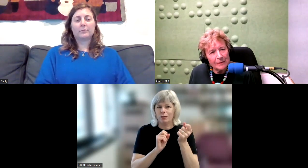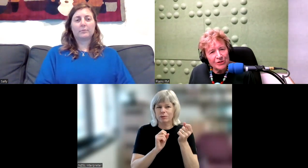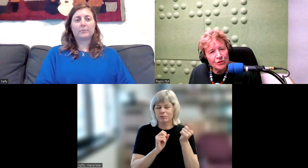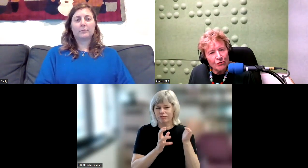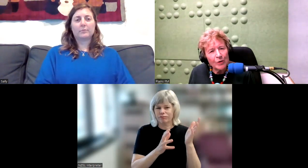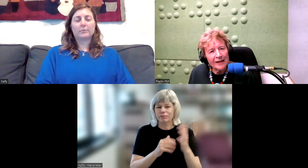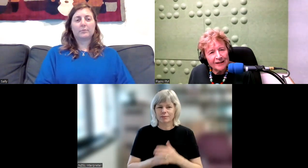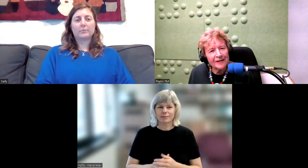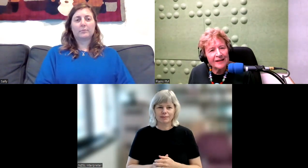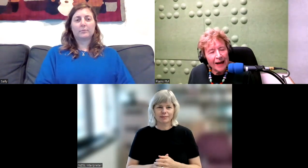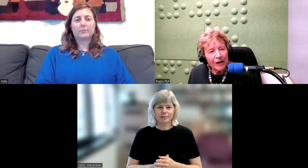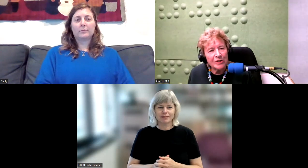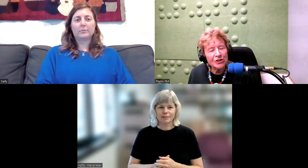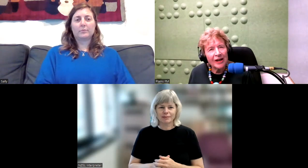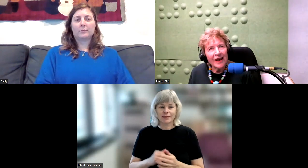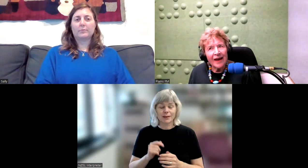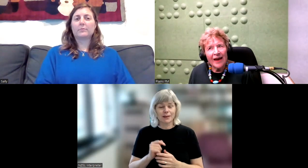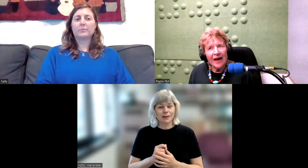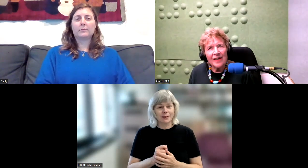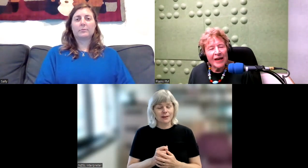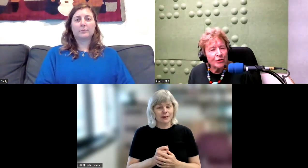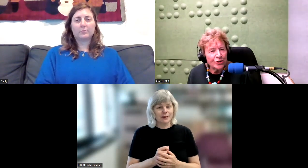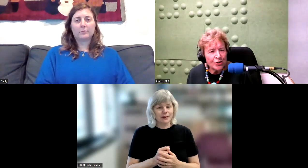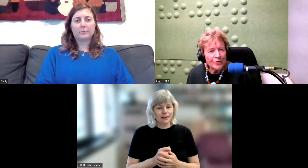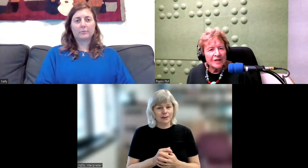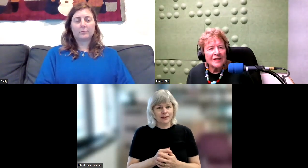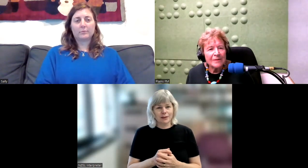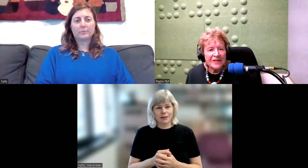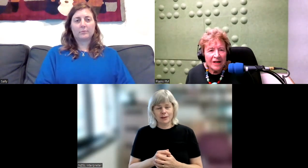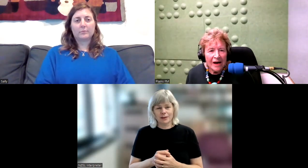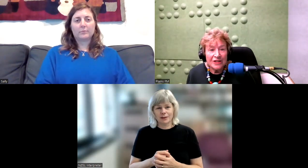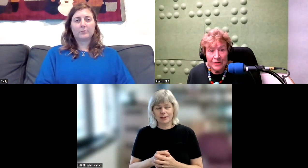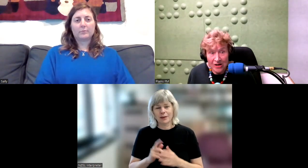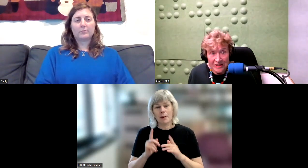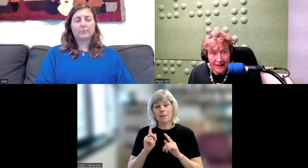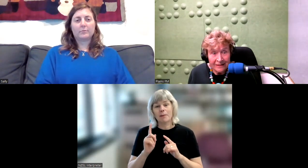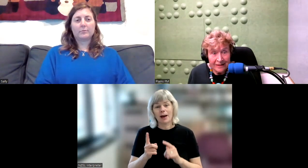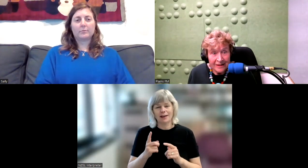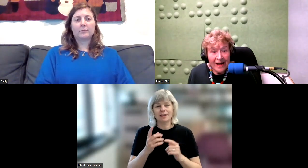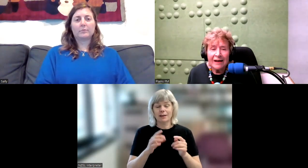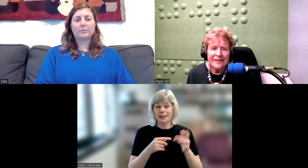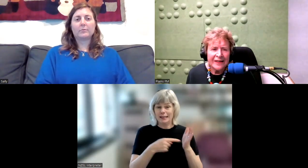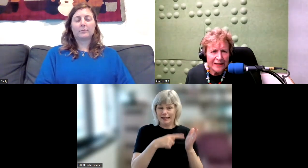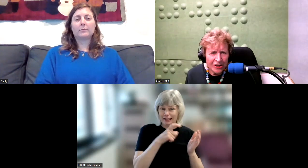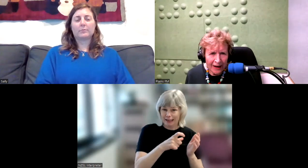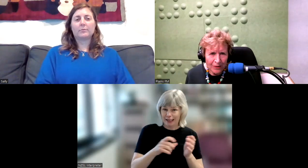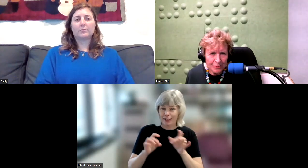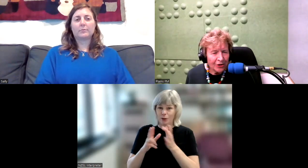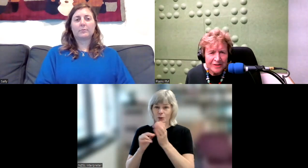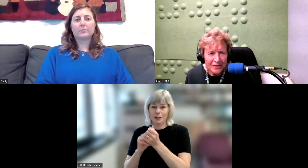Language is a growing living language, they could use some of the signs from Auslan. Like the English language, because it's